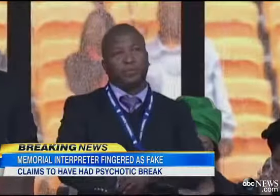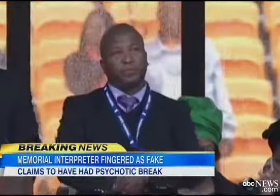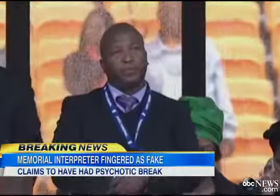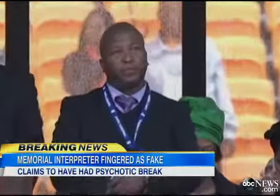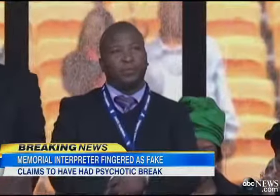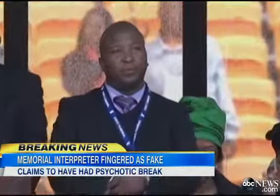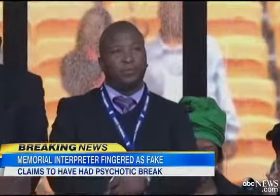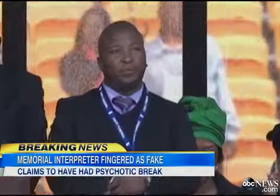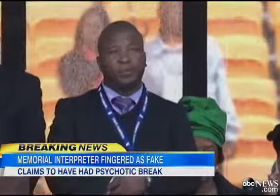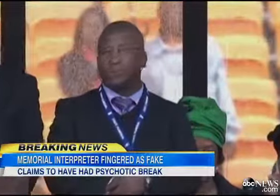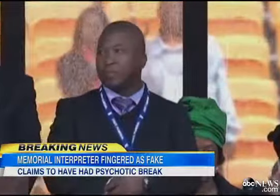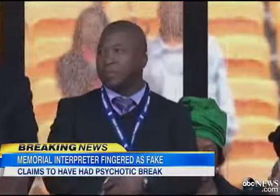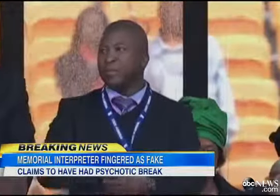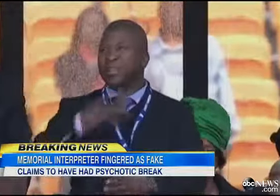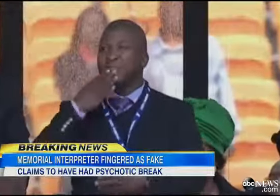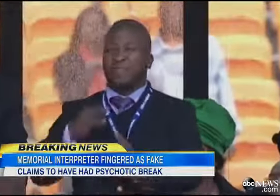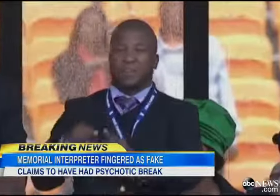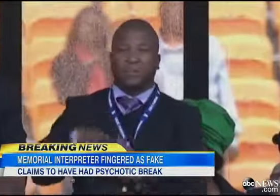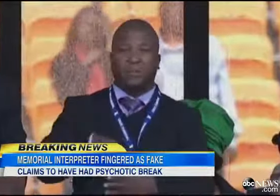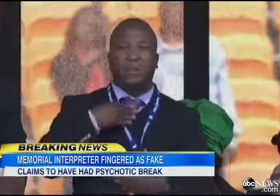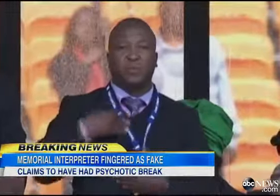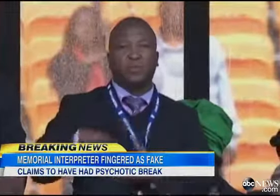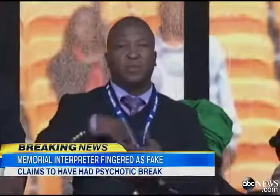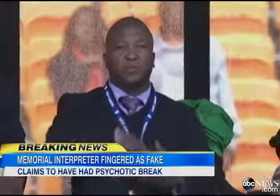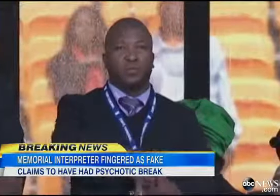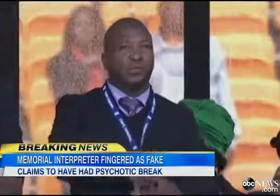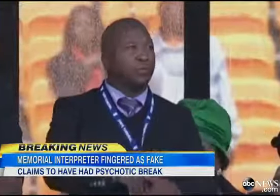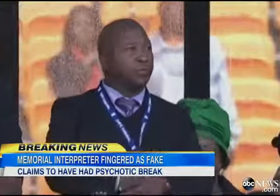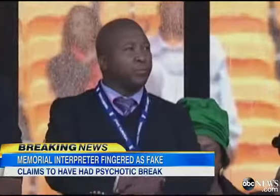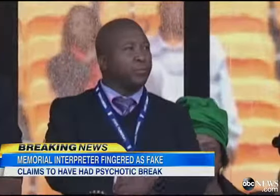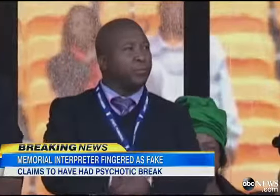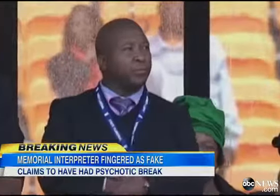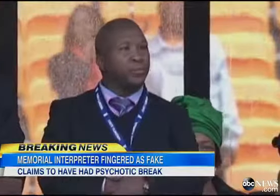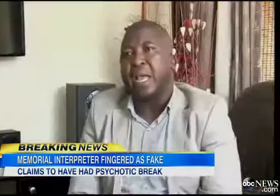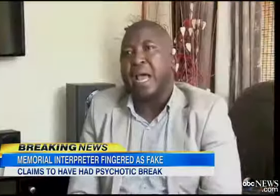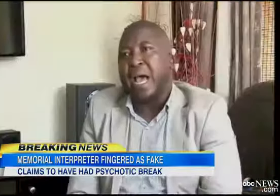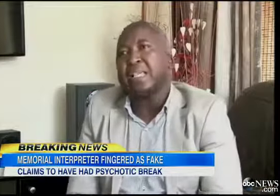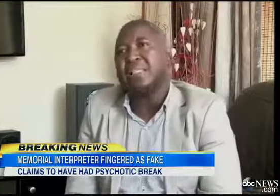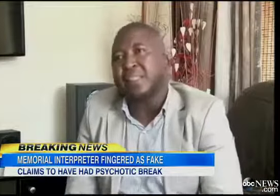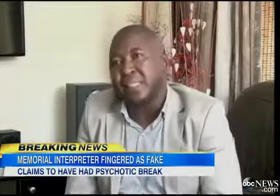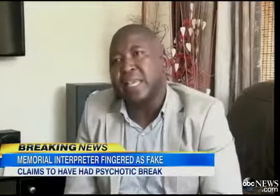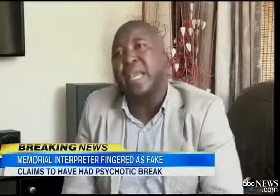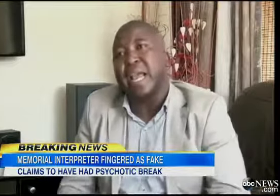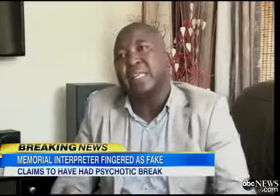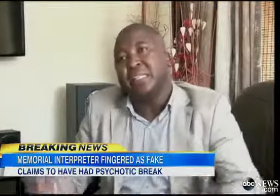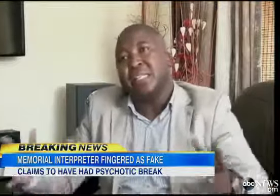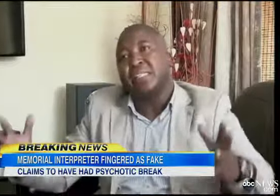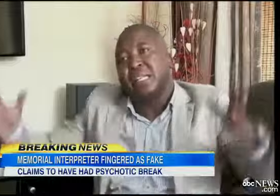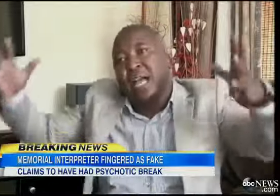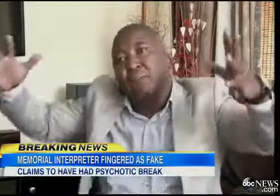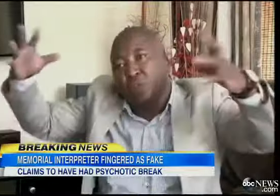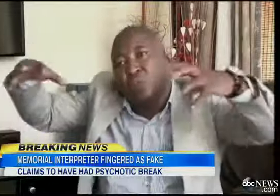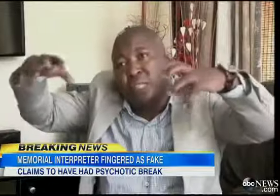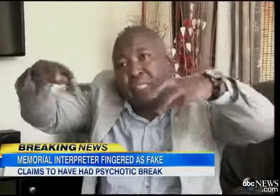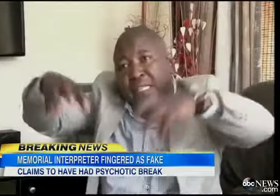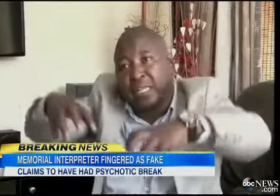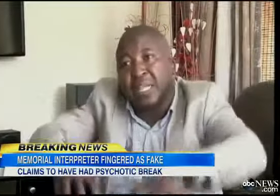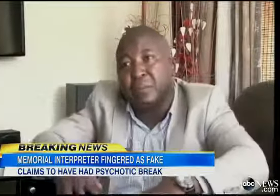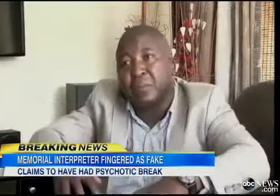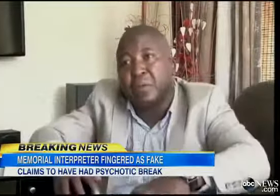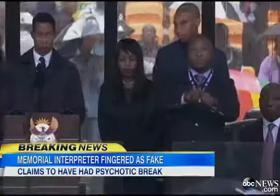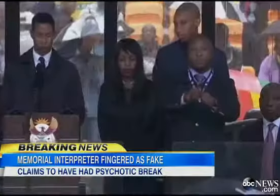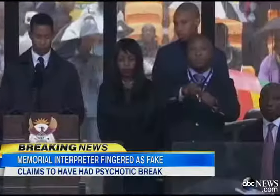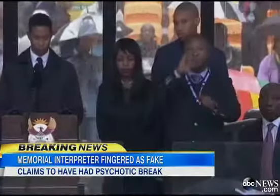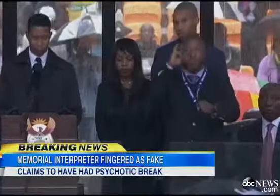This morning, a shocking confession from the man at the center of an international controversy. I see angels come to the